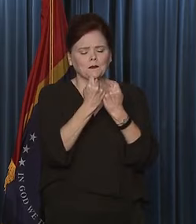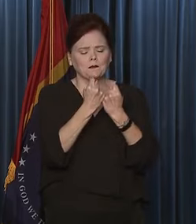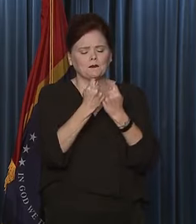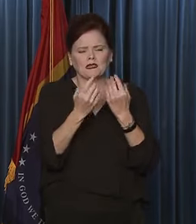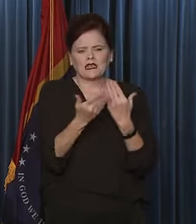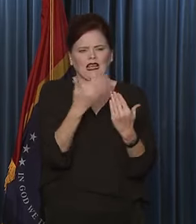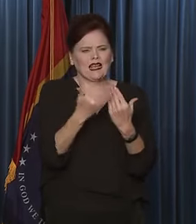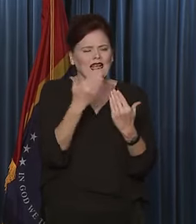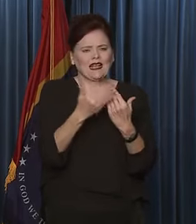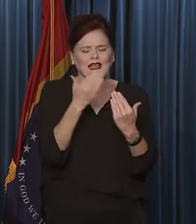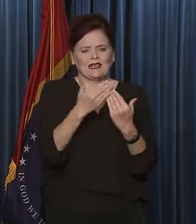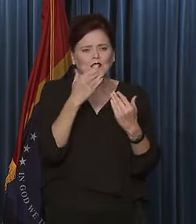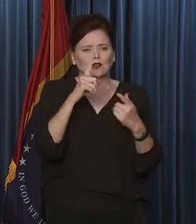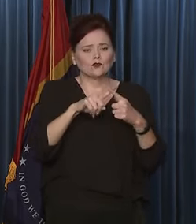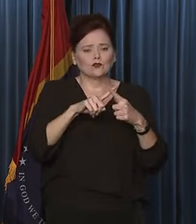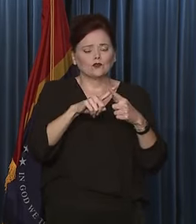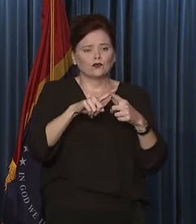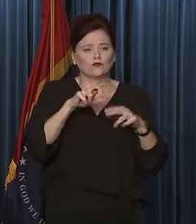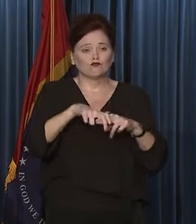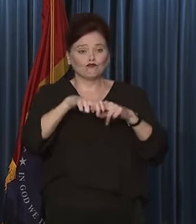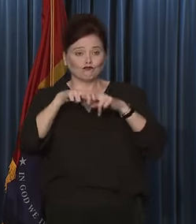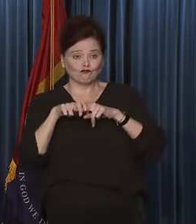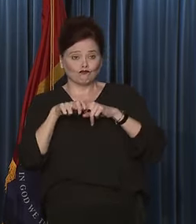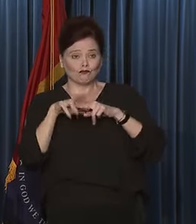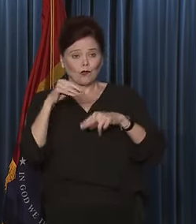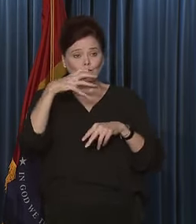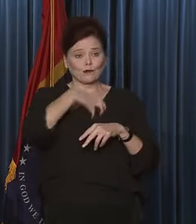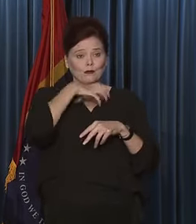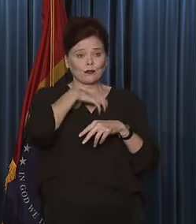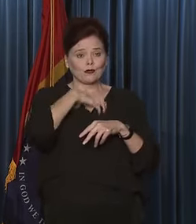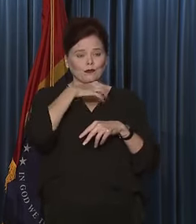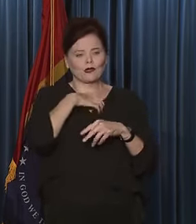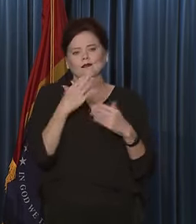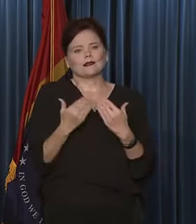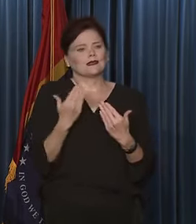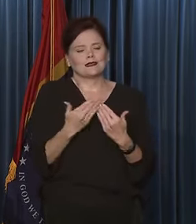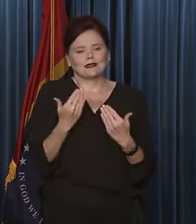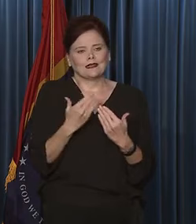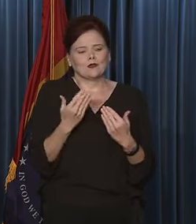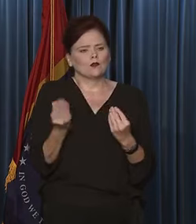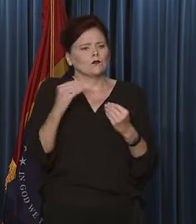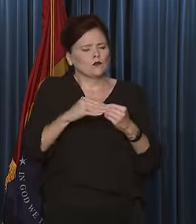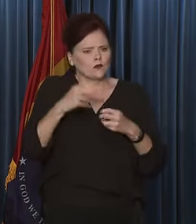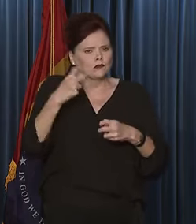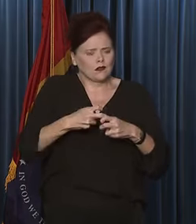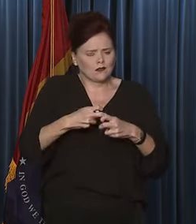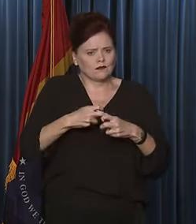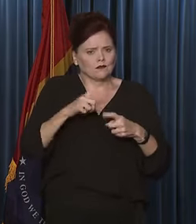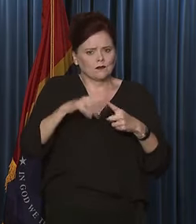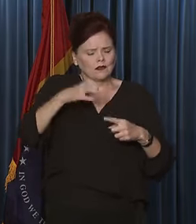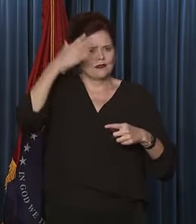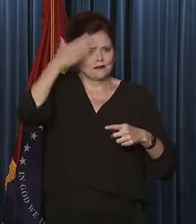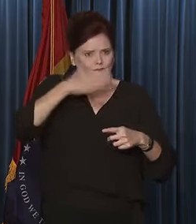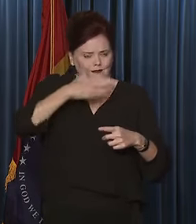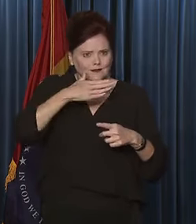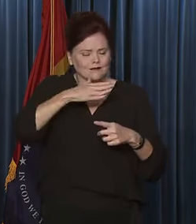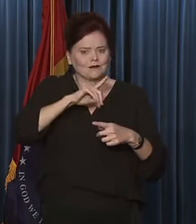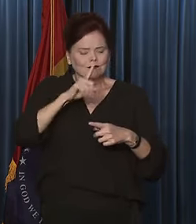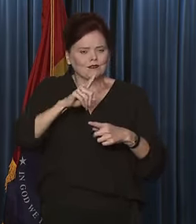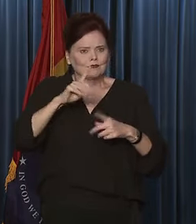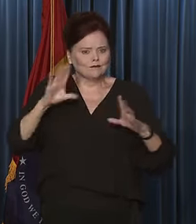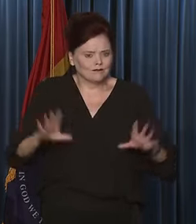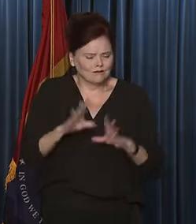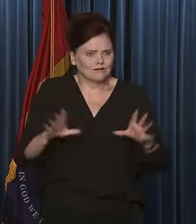easy to sit on the back row and complain, and it's a little bit more difficult to be in the middle of the game actually